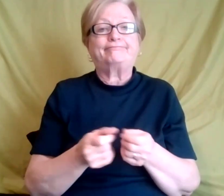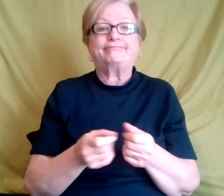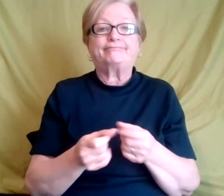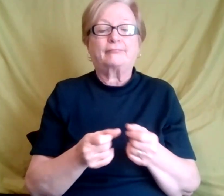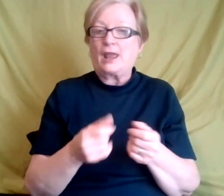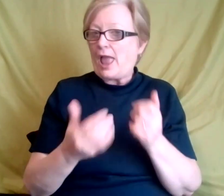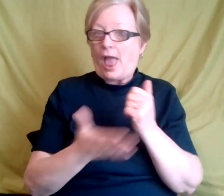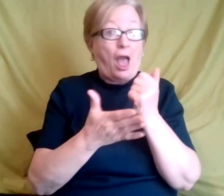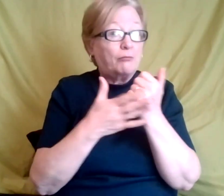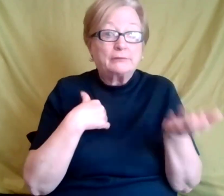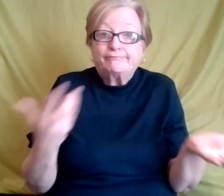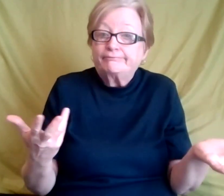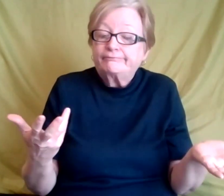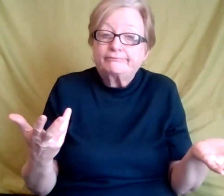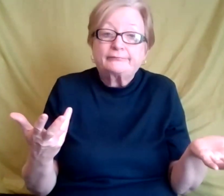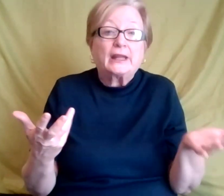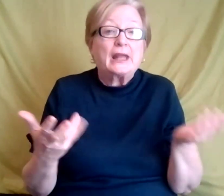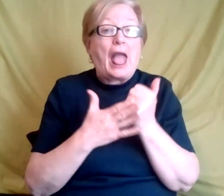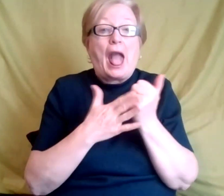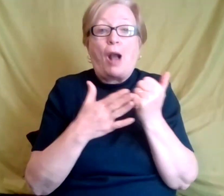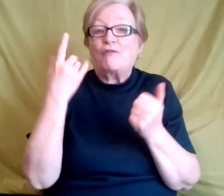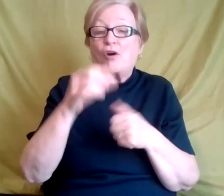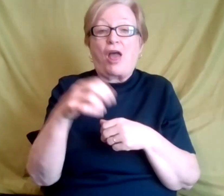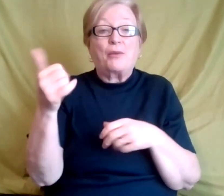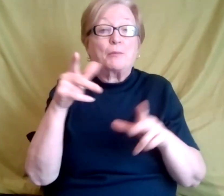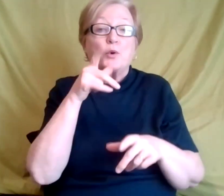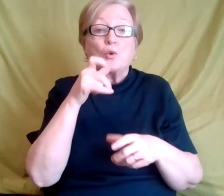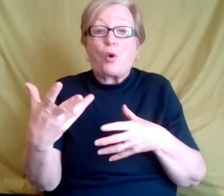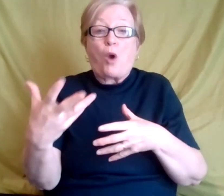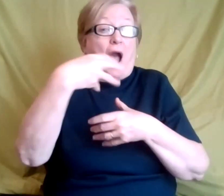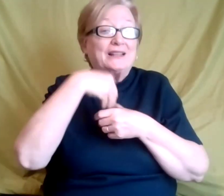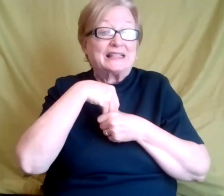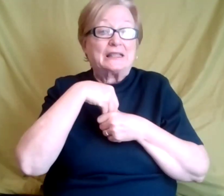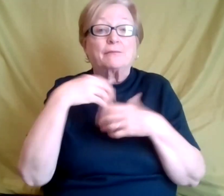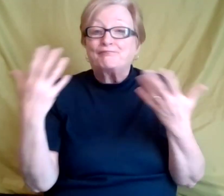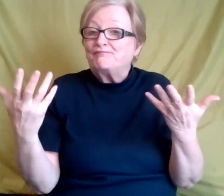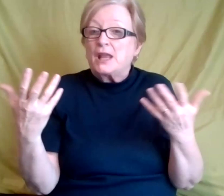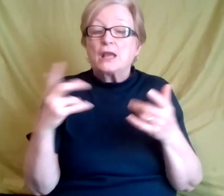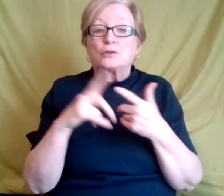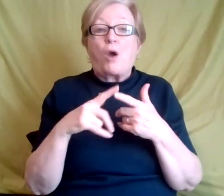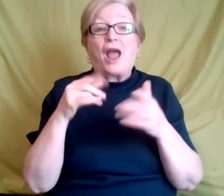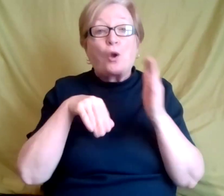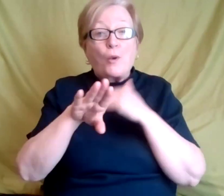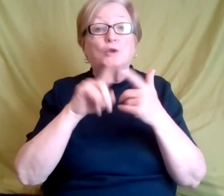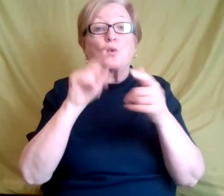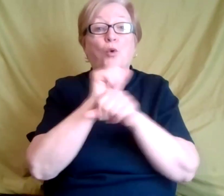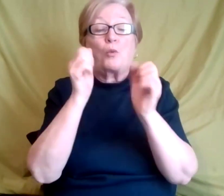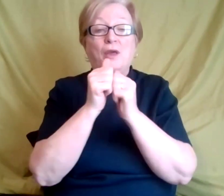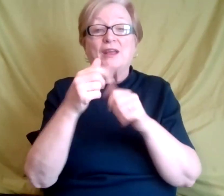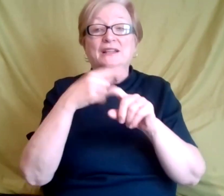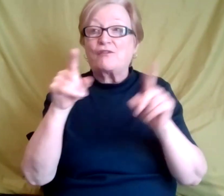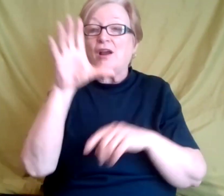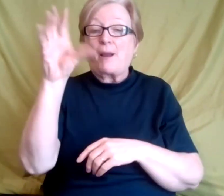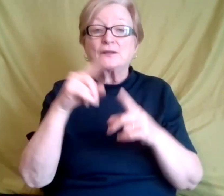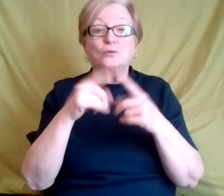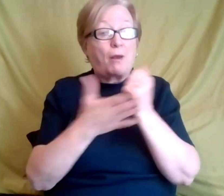could be helpful. And so again, as a consultant, I go in and I work with companies to help them create